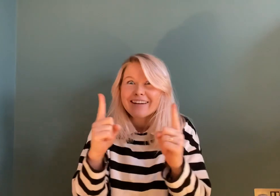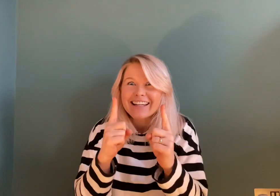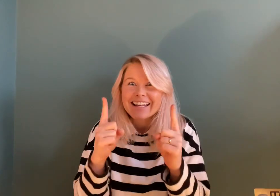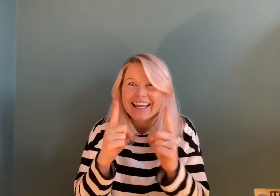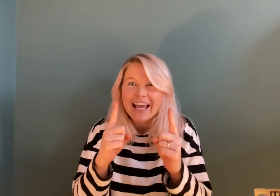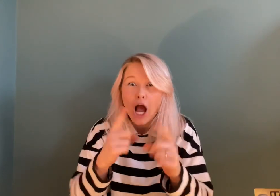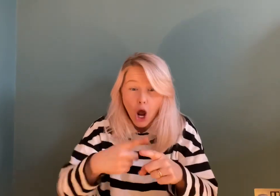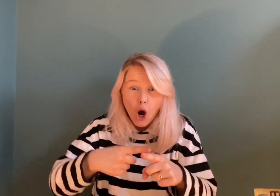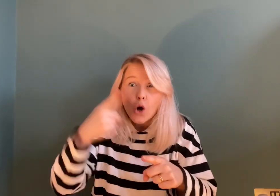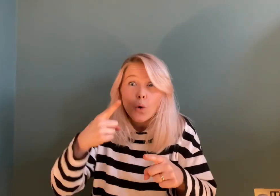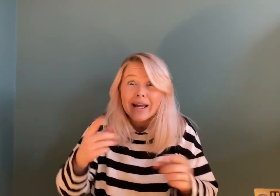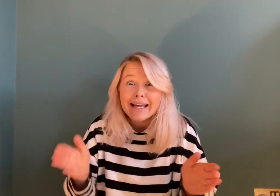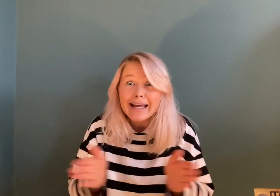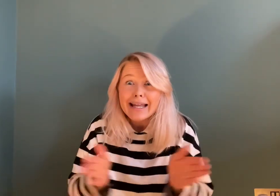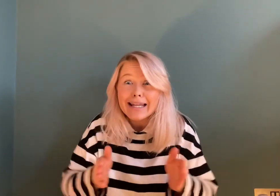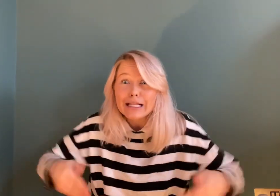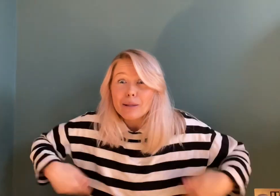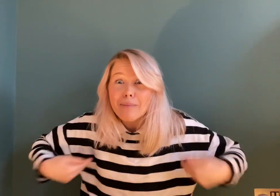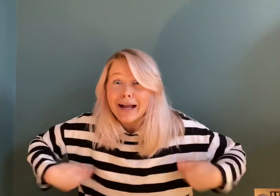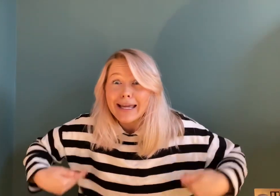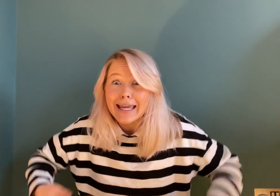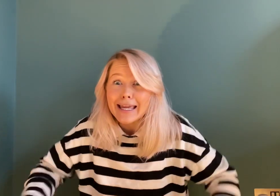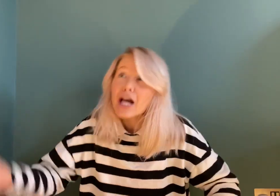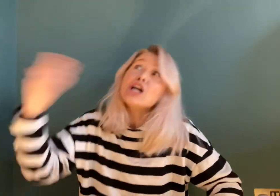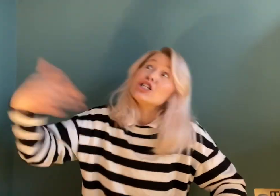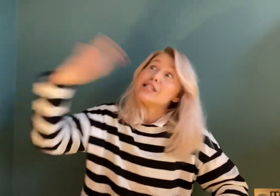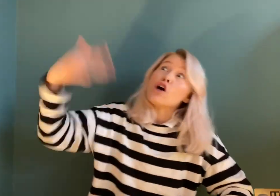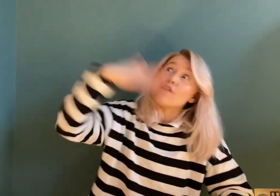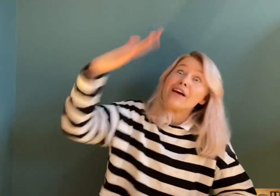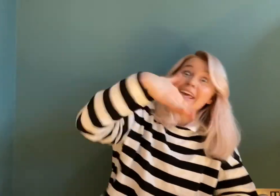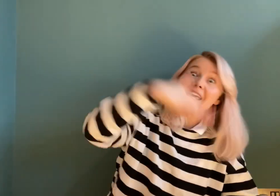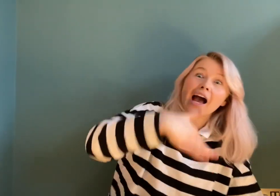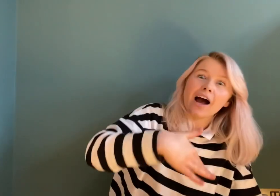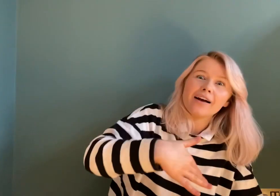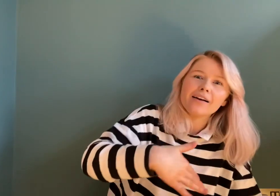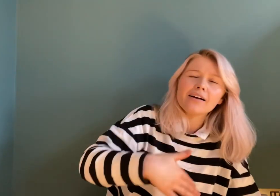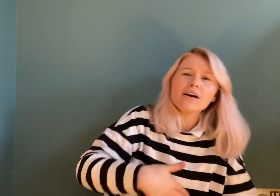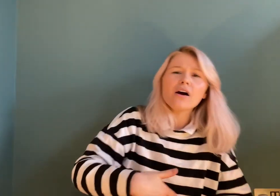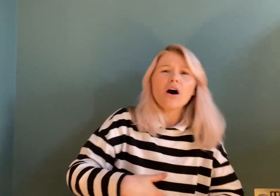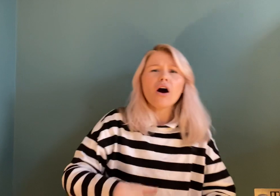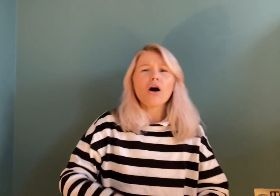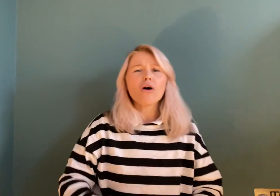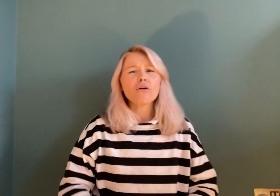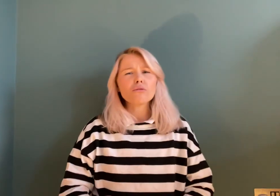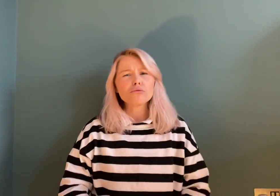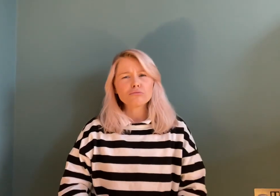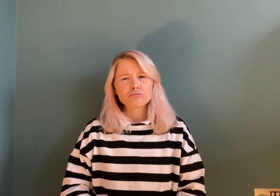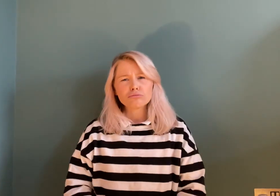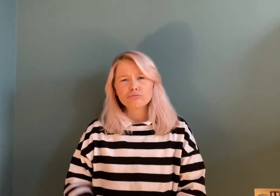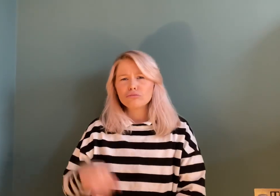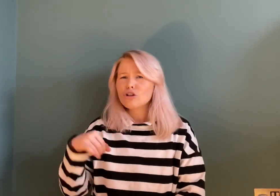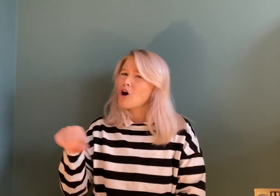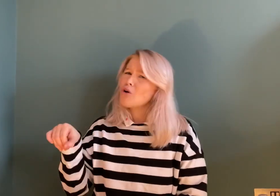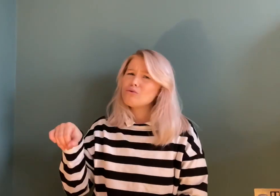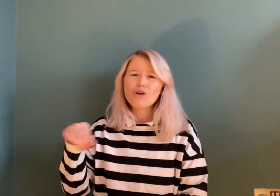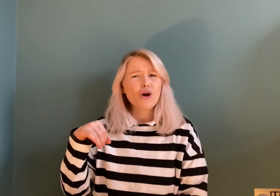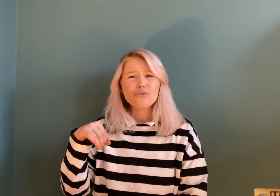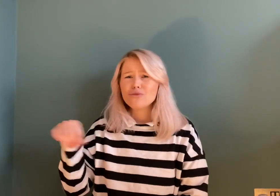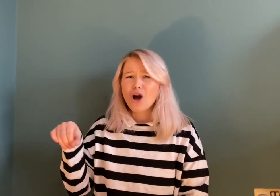near. Quick, little monkey. She's over here. Oh, no, no, no,